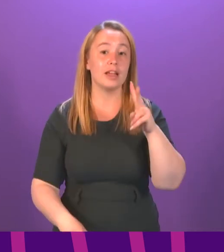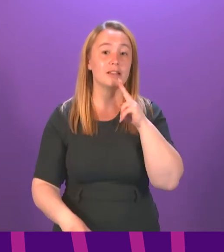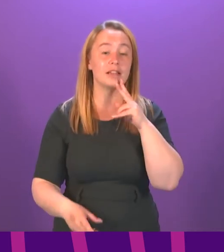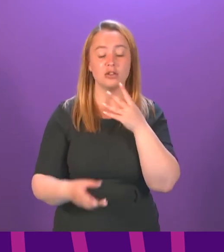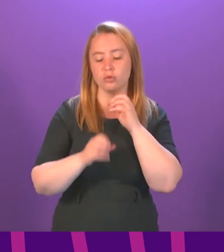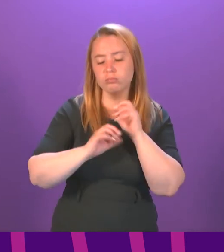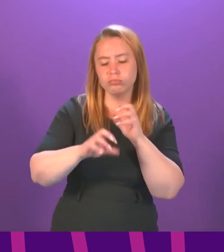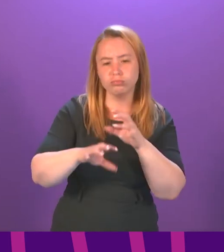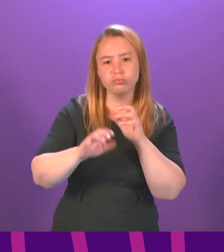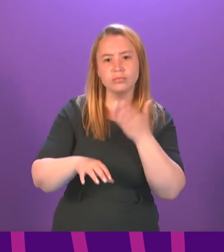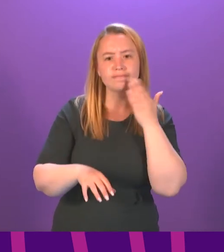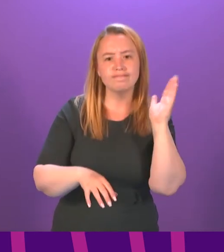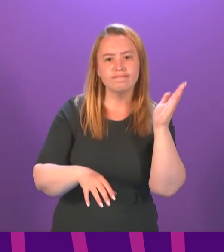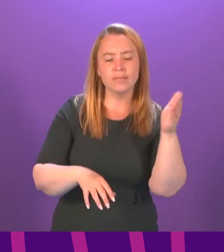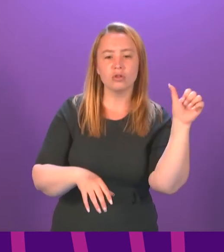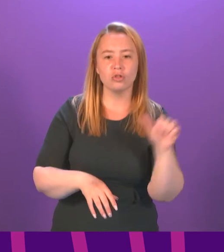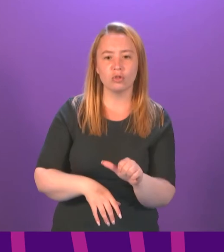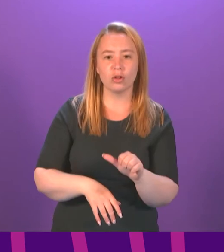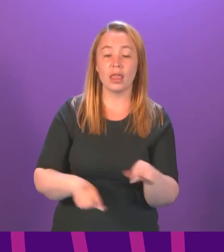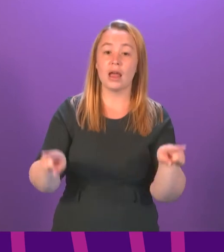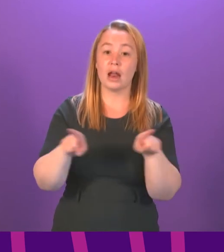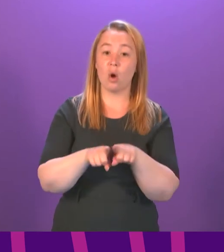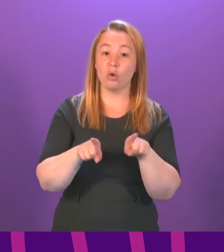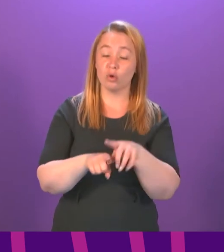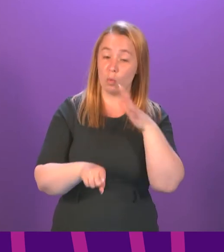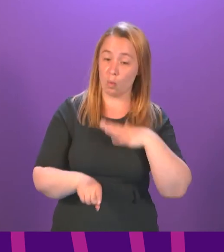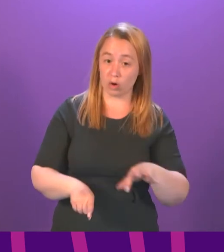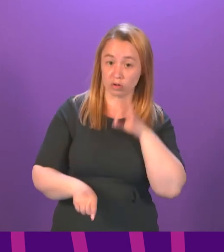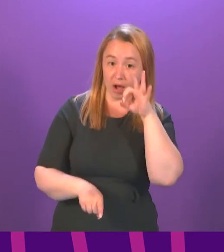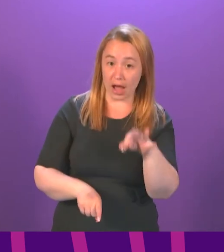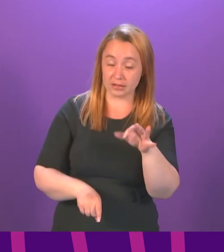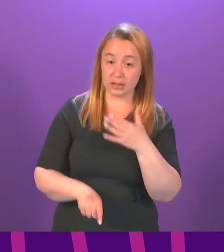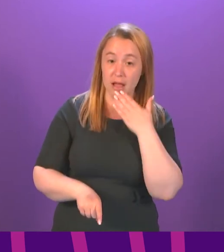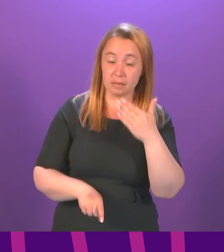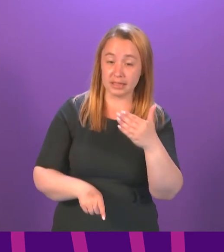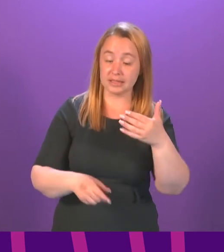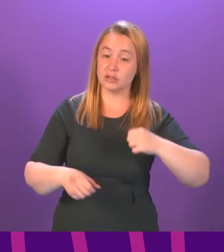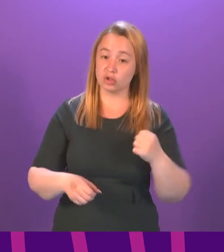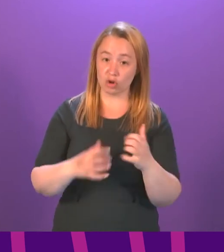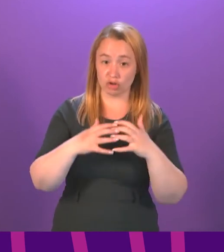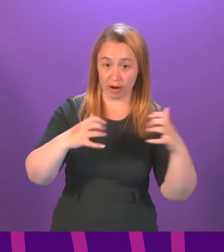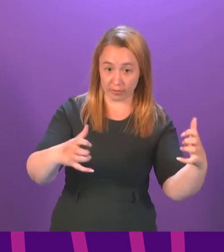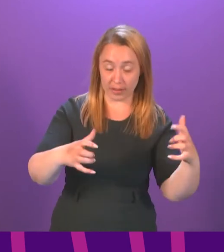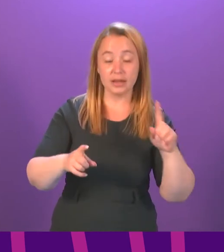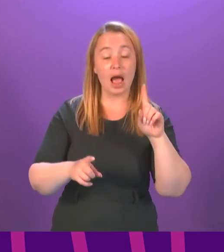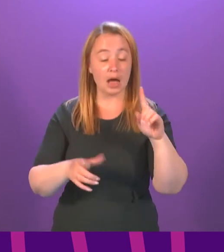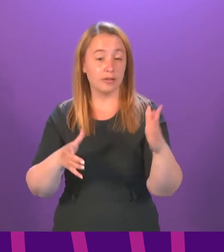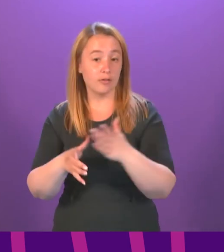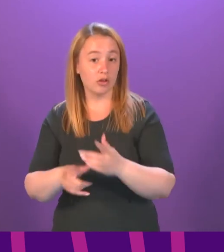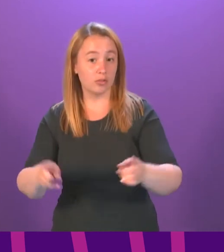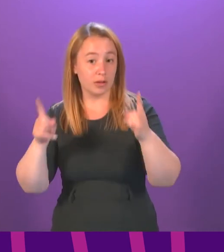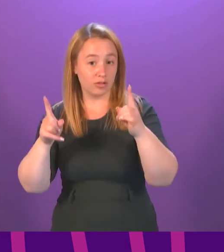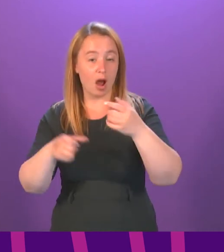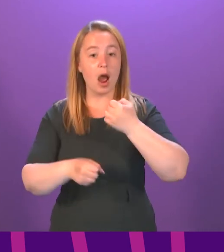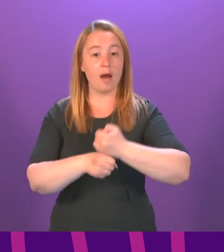finally, can I ask you, presiding officer, to make further representations to the Scottish government and the First Minister in particular, that